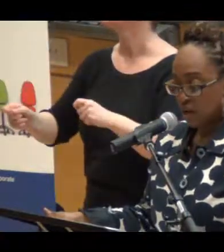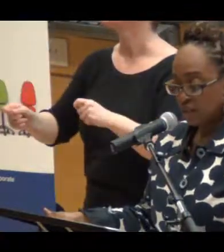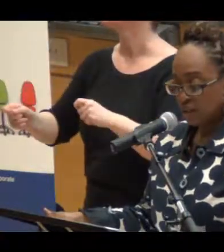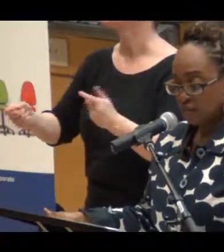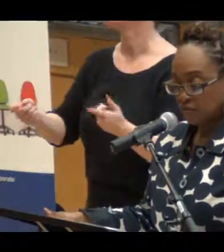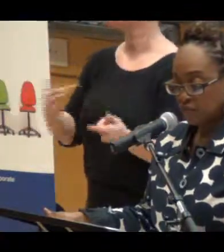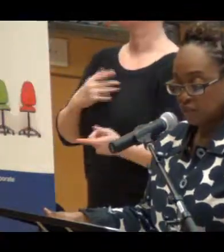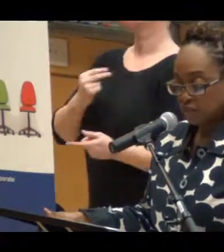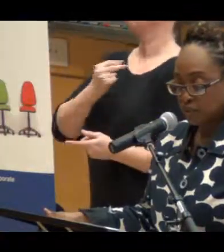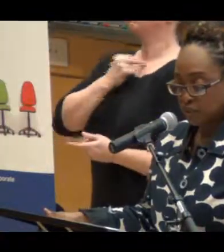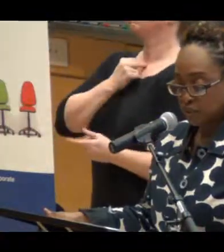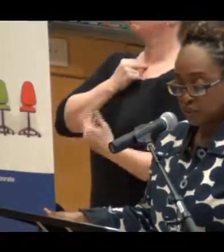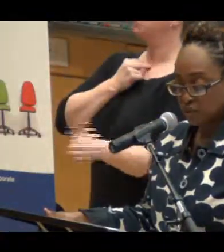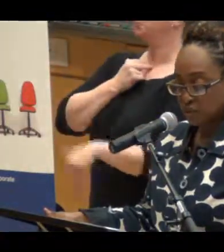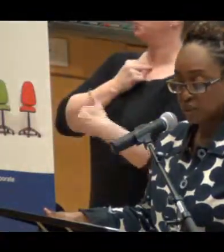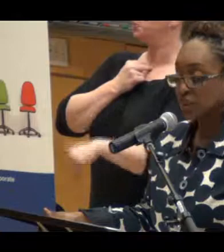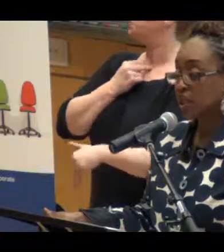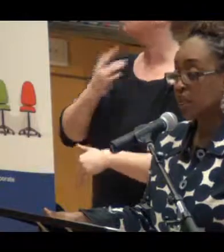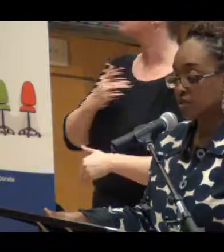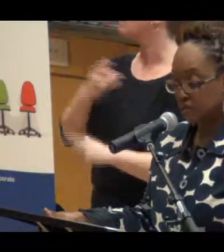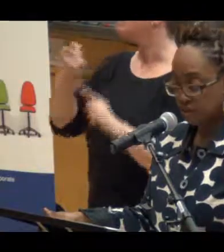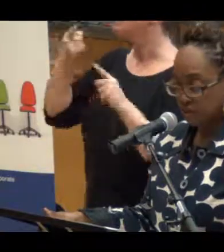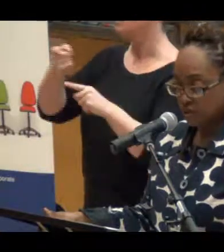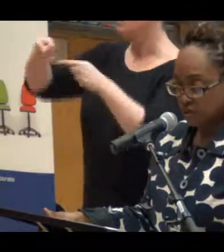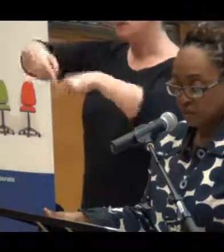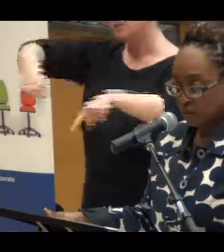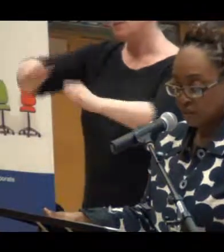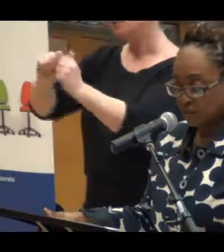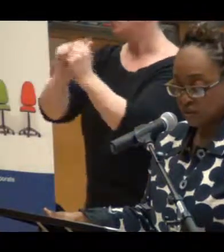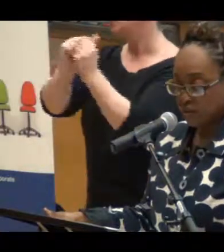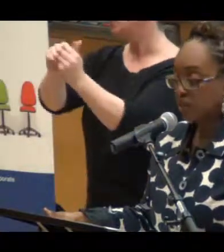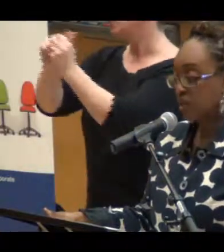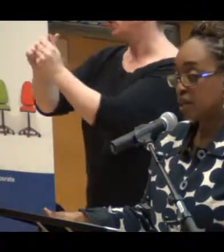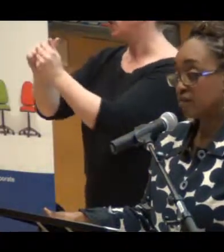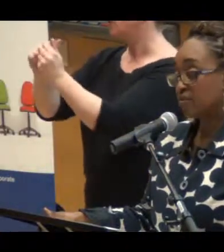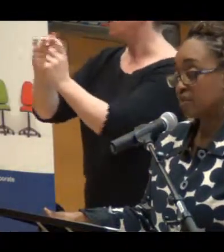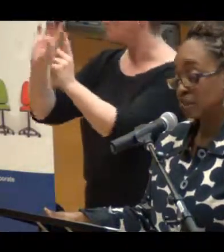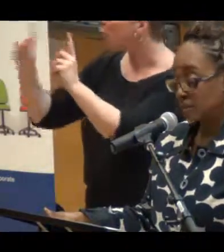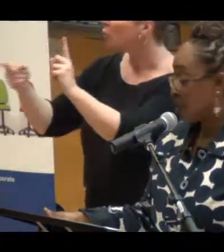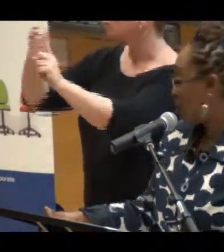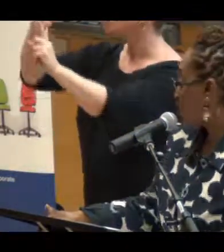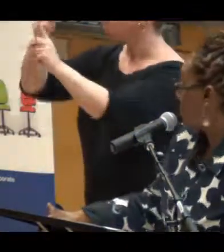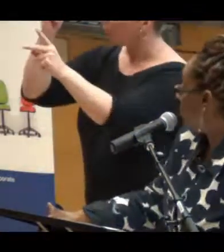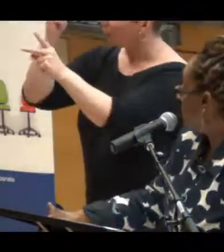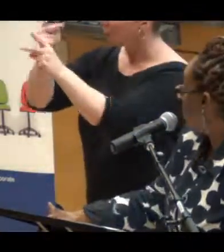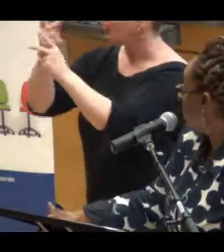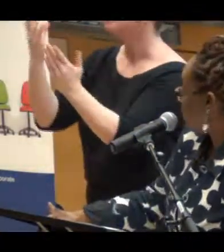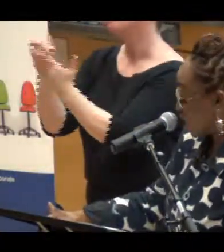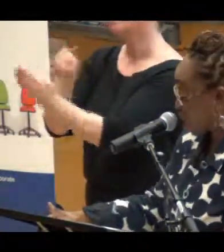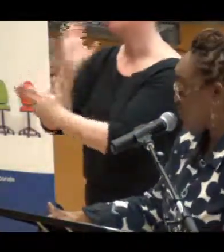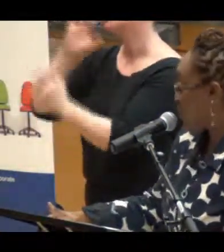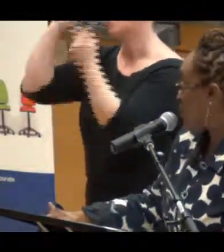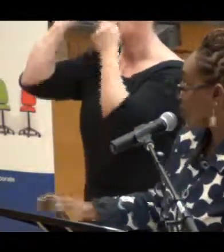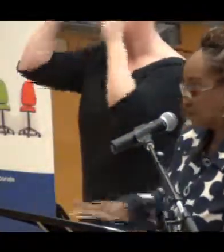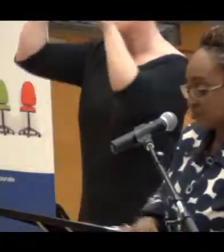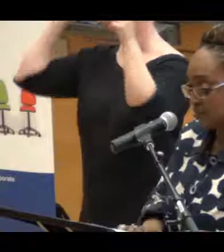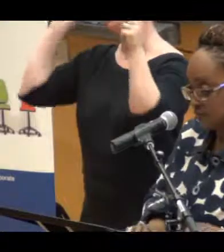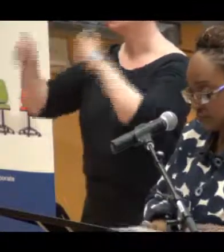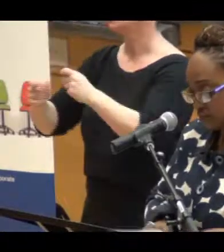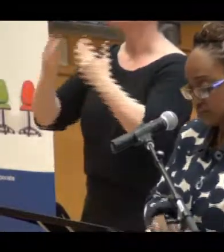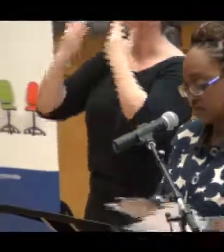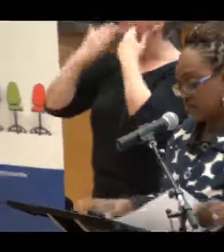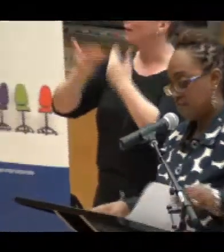I believe if we keep pursuing the goals together, we will get there one day. Thank you very much for having me.